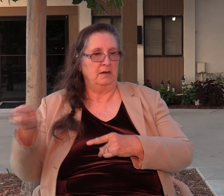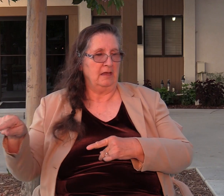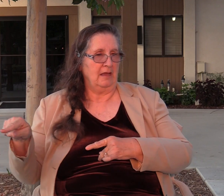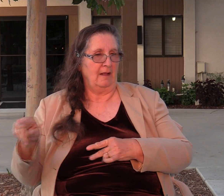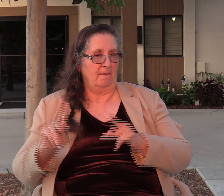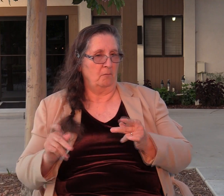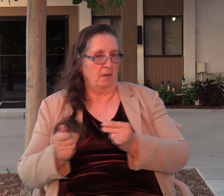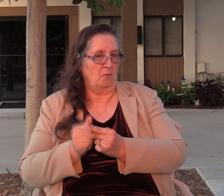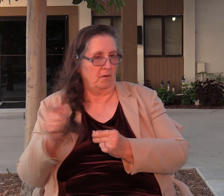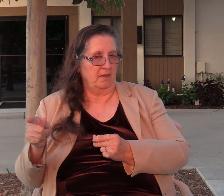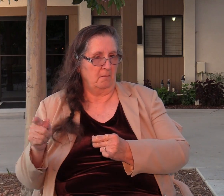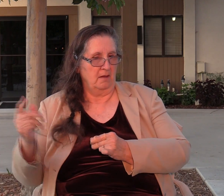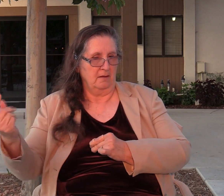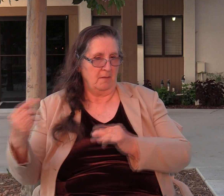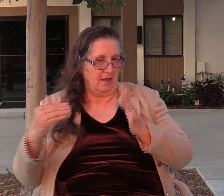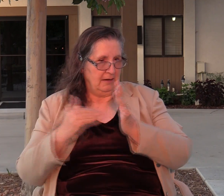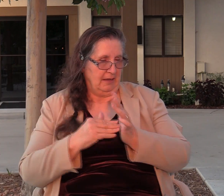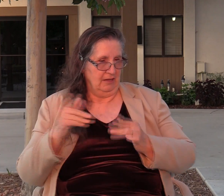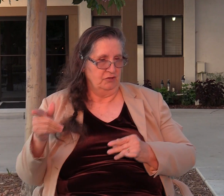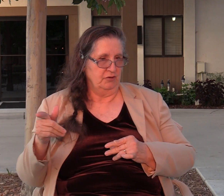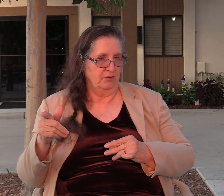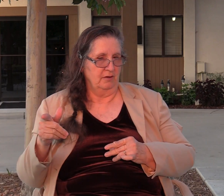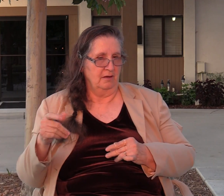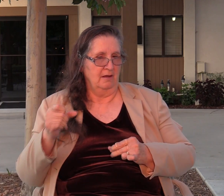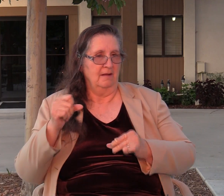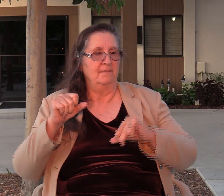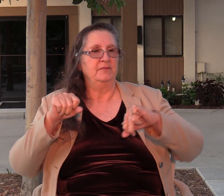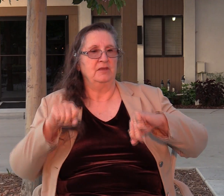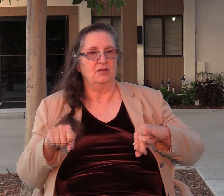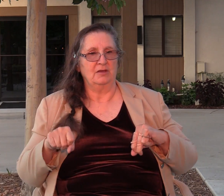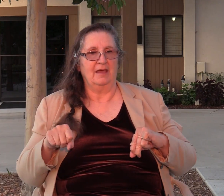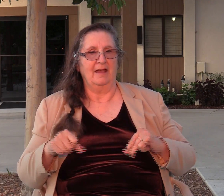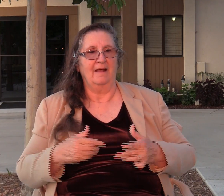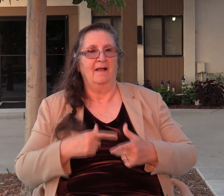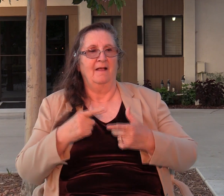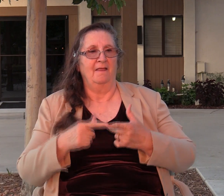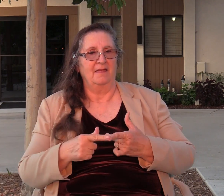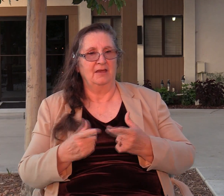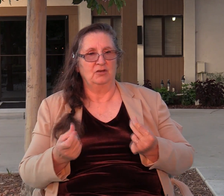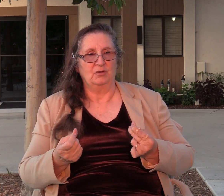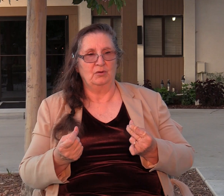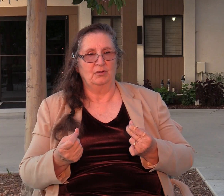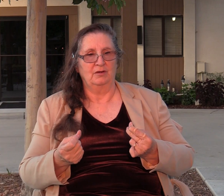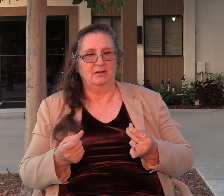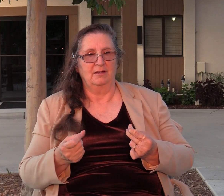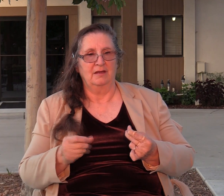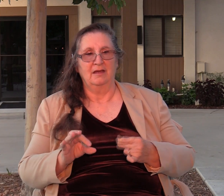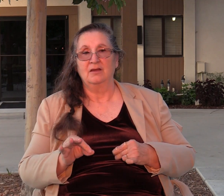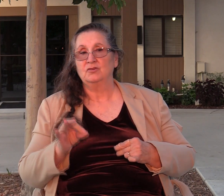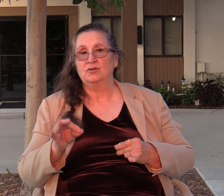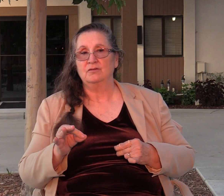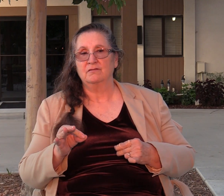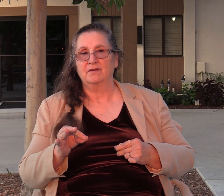with him come out against you, you may then do to them as you find opportunity.